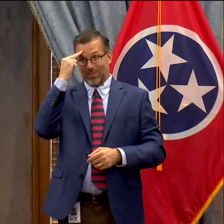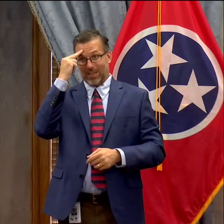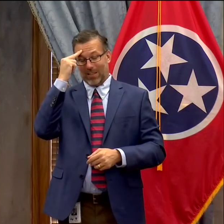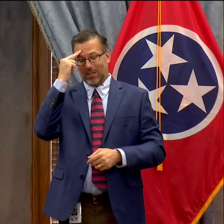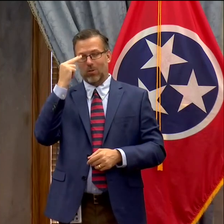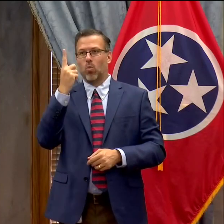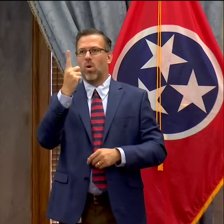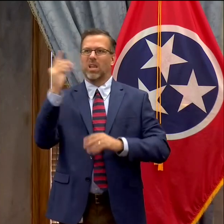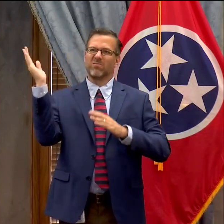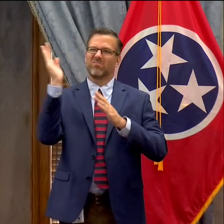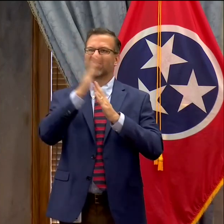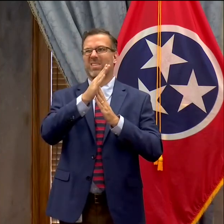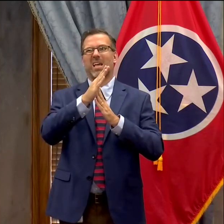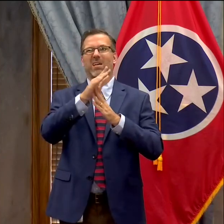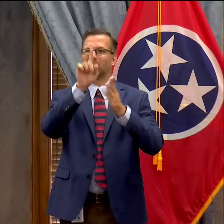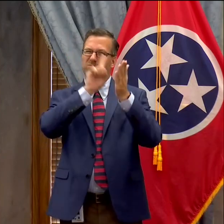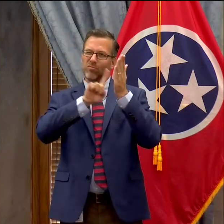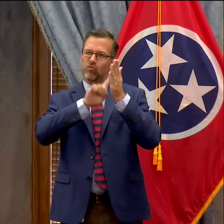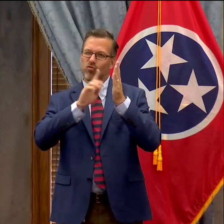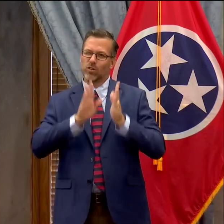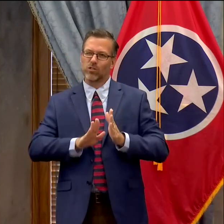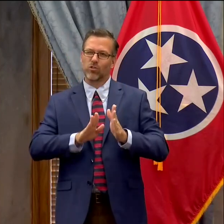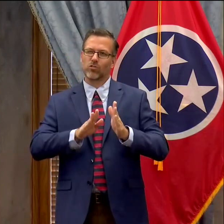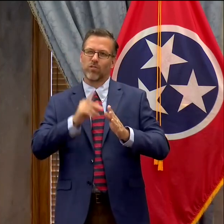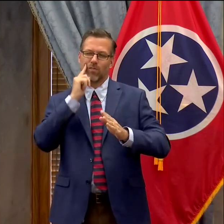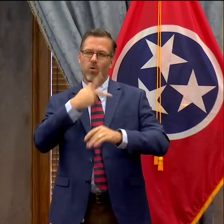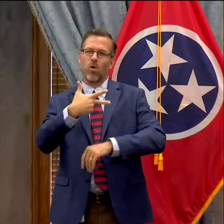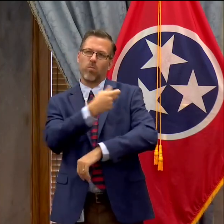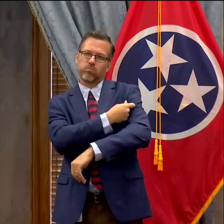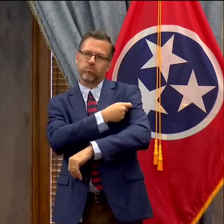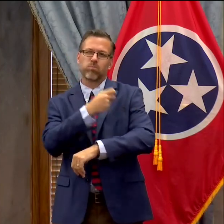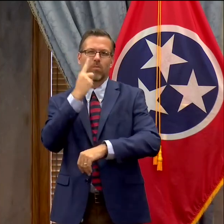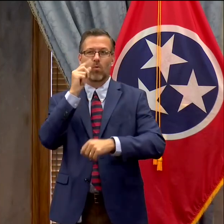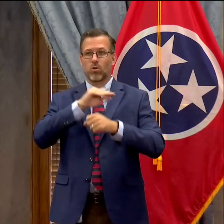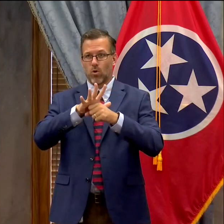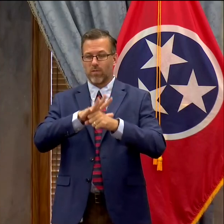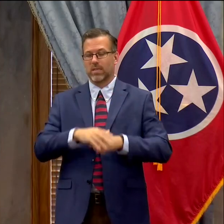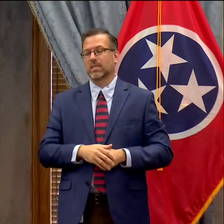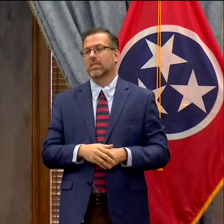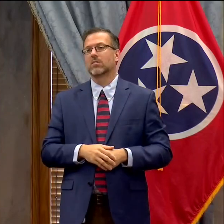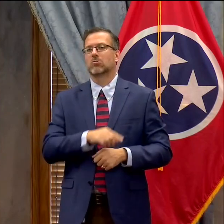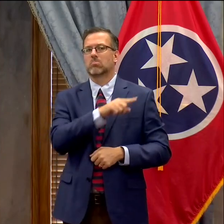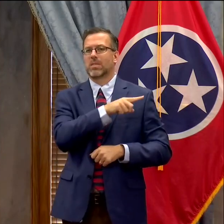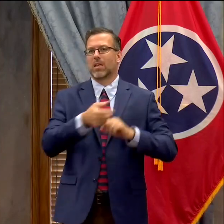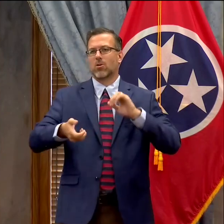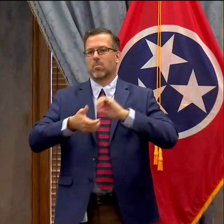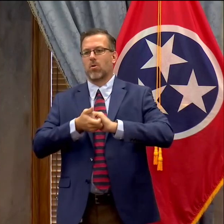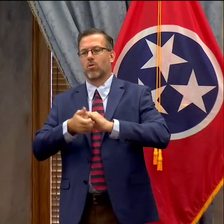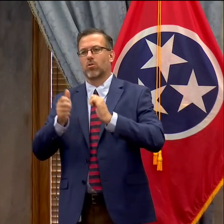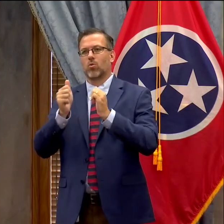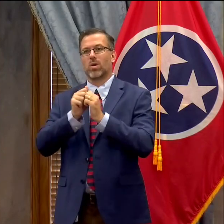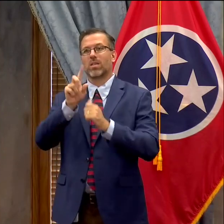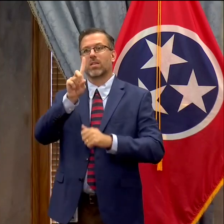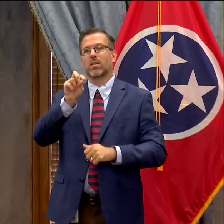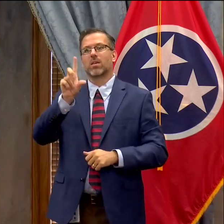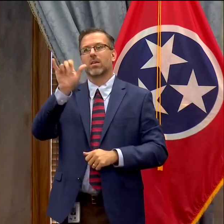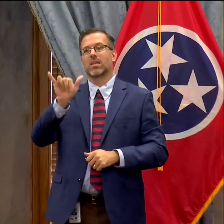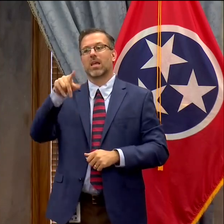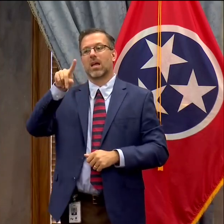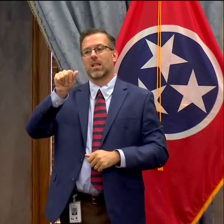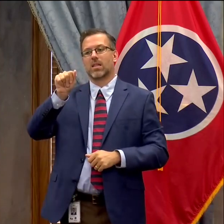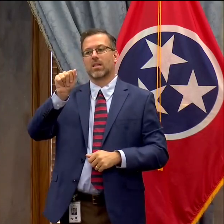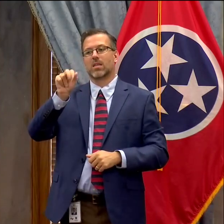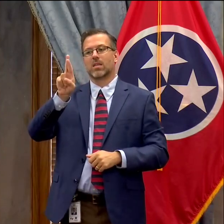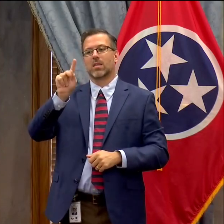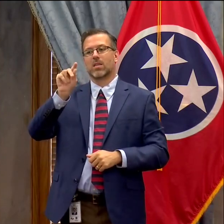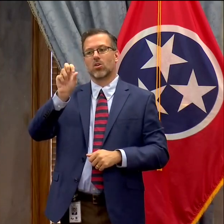a global leader in medical research on treatments and vaccines for COVID-19 partnering with Tennessee Treasurer Dolly Parton and